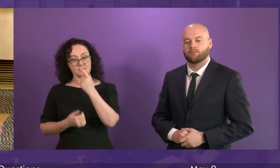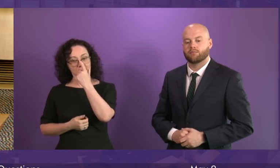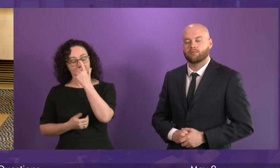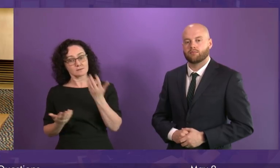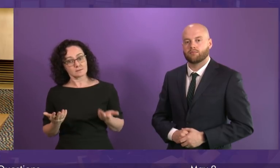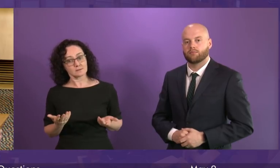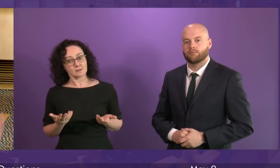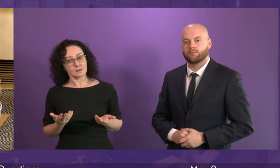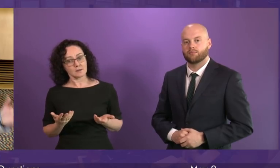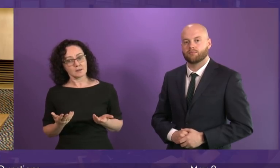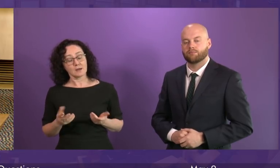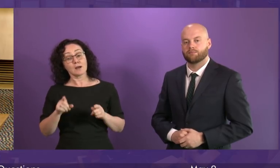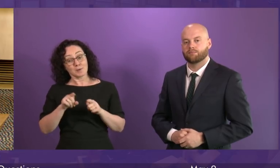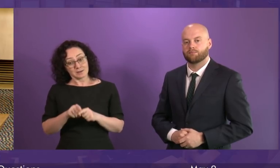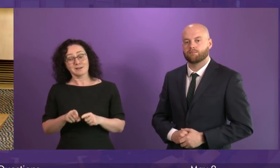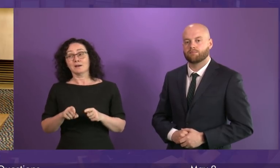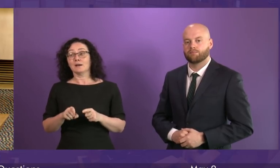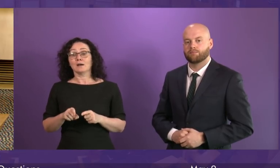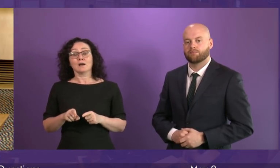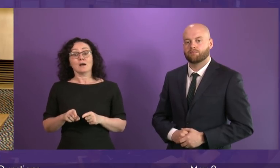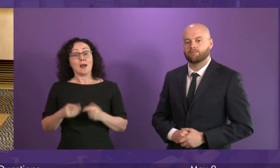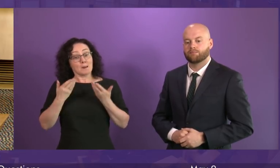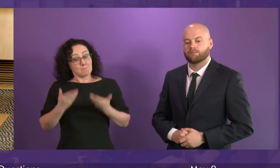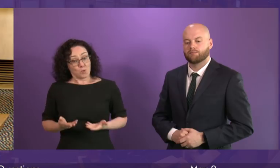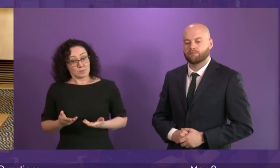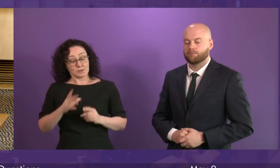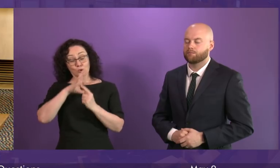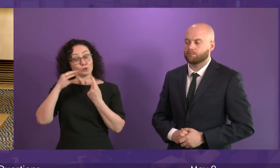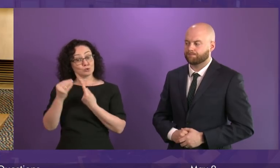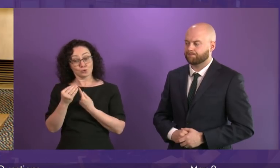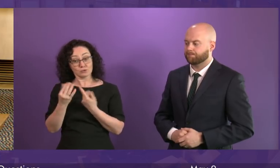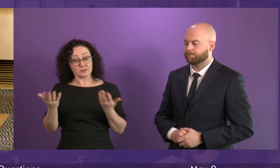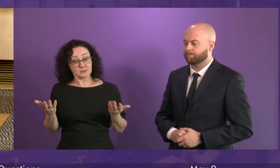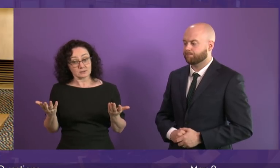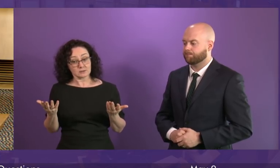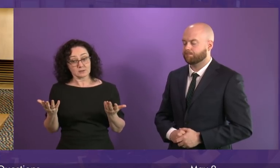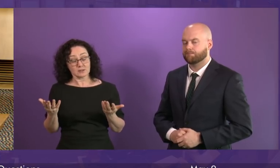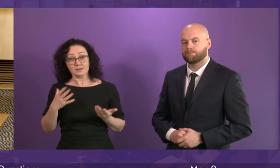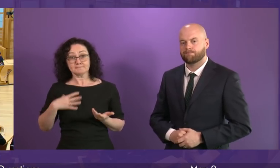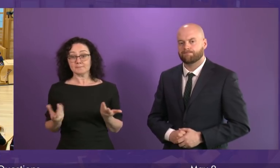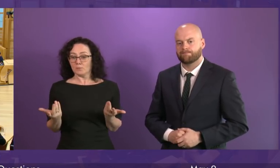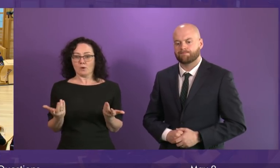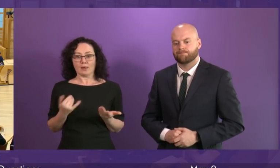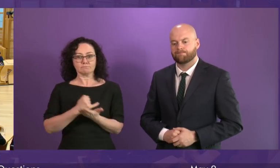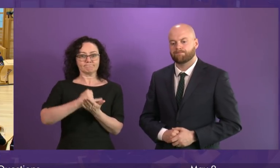apply right across the board. And sadly, the Tories so far have been found completely lacking and wanting in this.